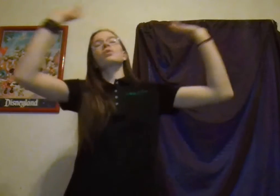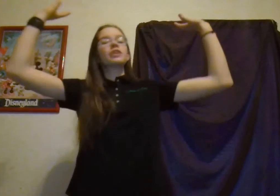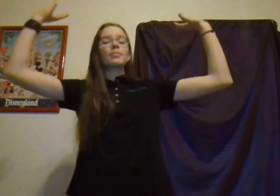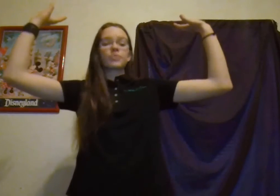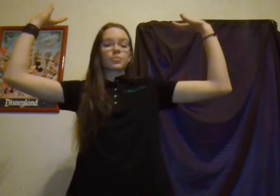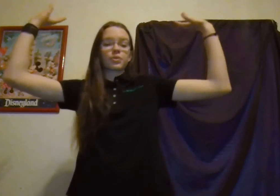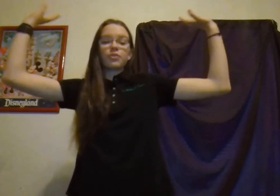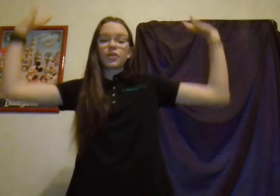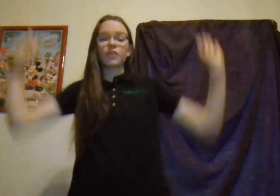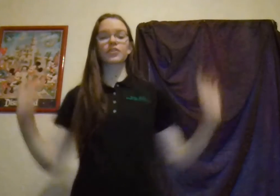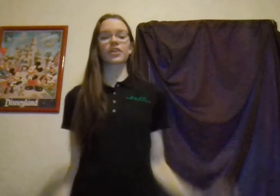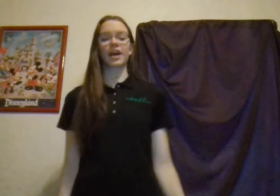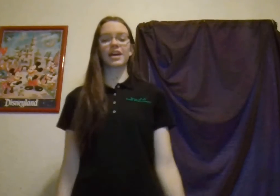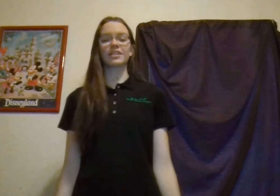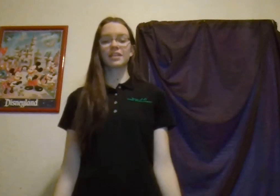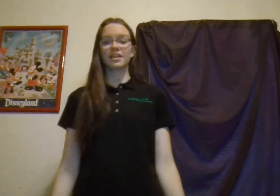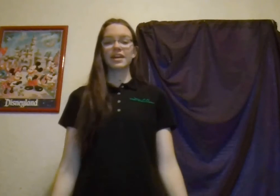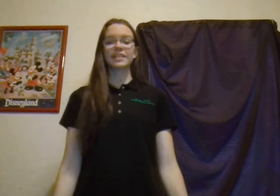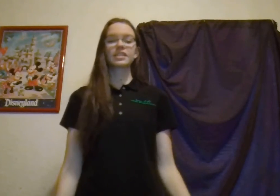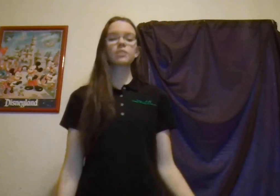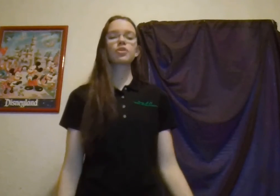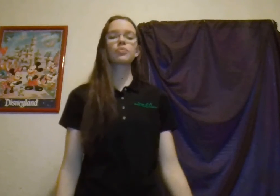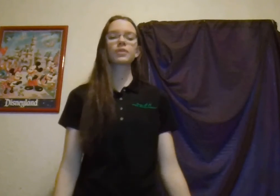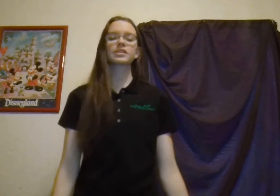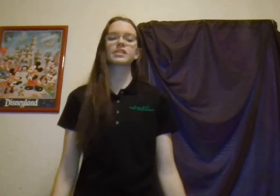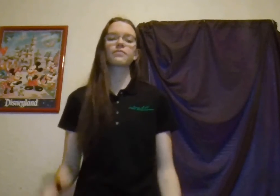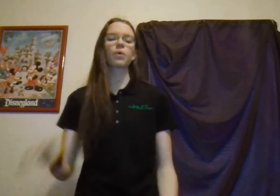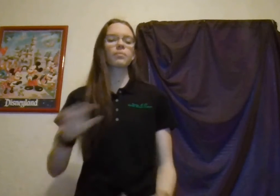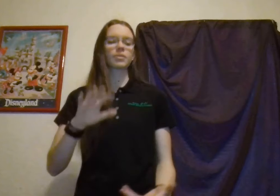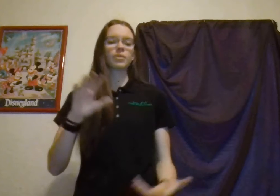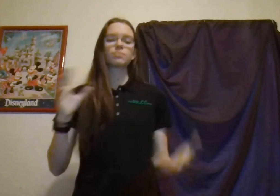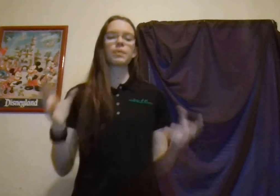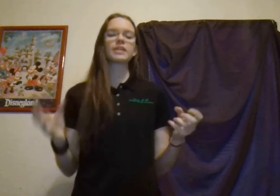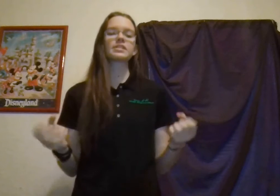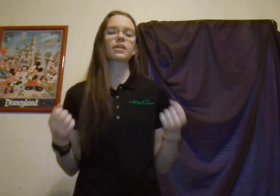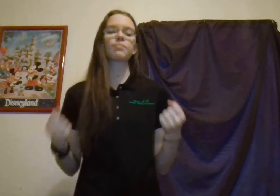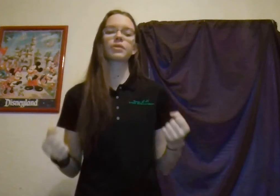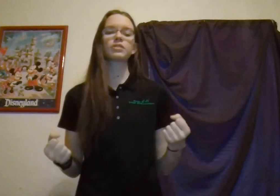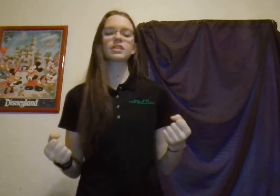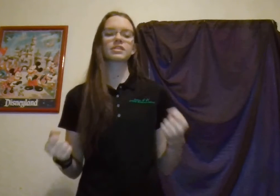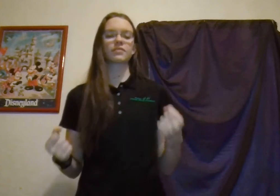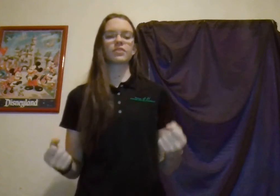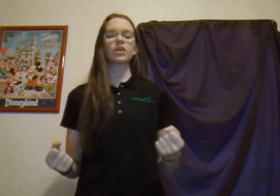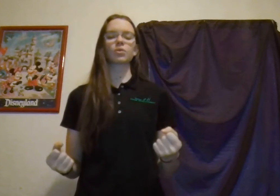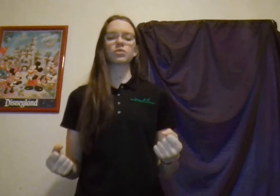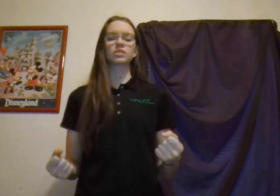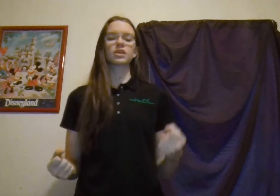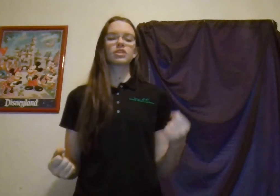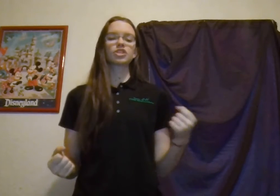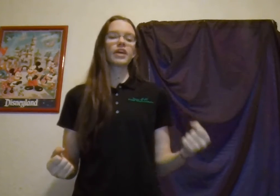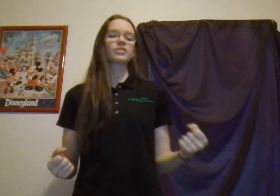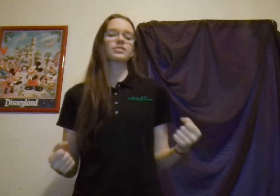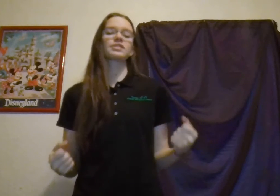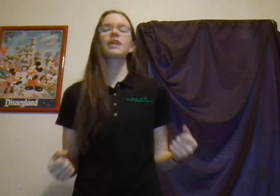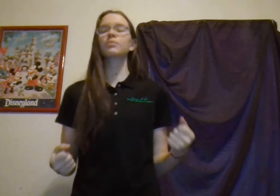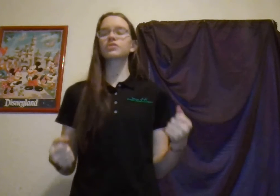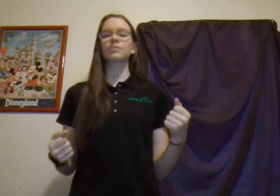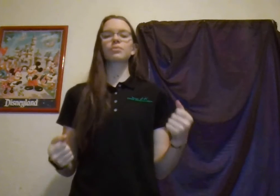hold up the roof over your head. It's in the blueprints that form the most basic of buildings and vehicles, chairs, tables, and